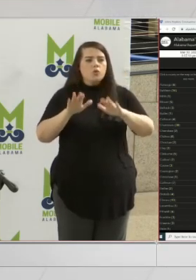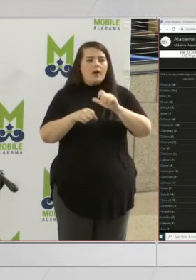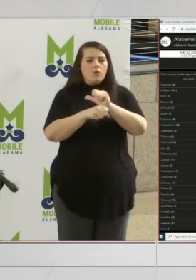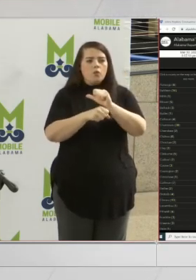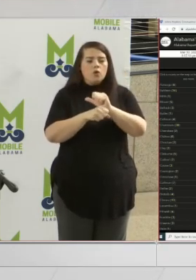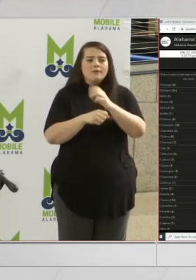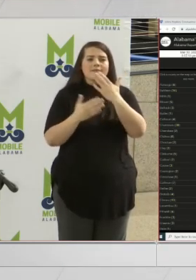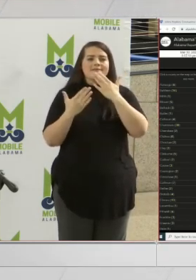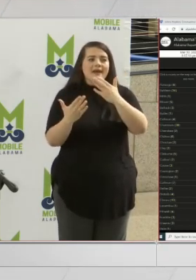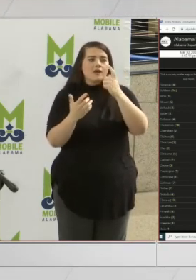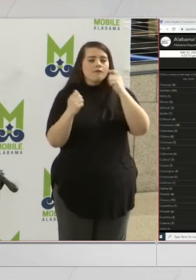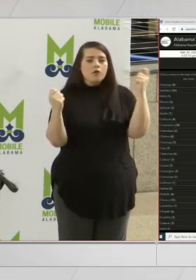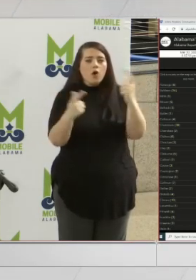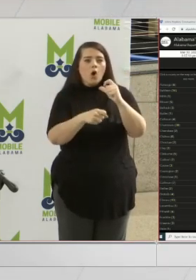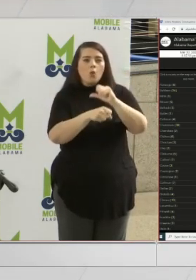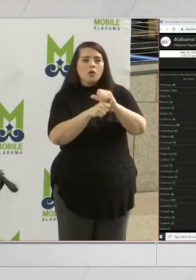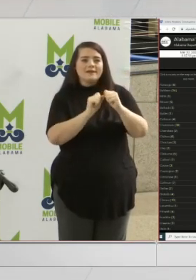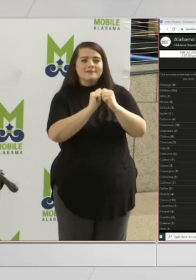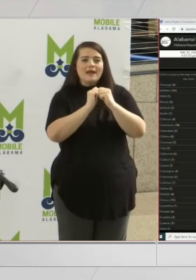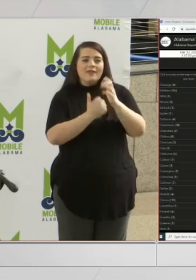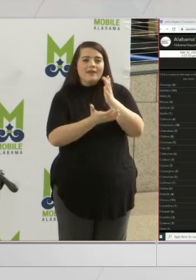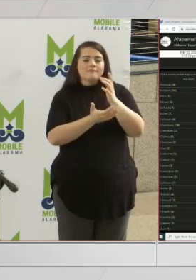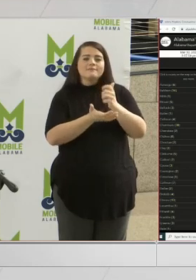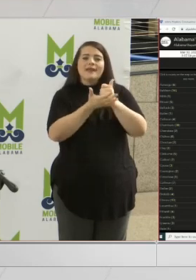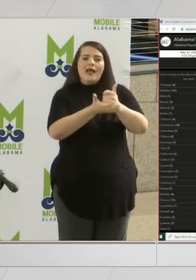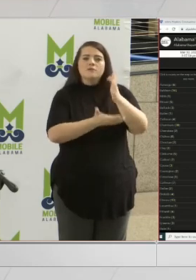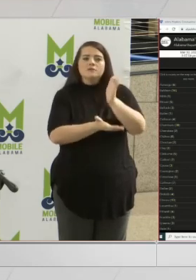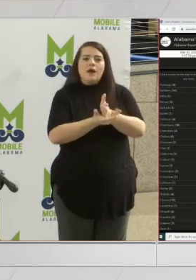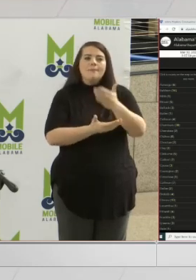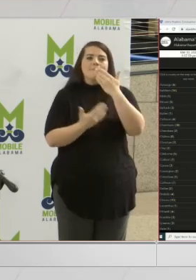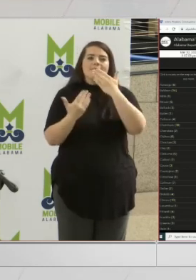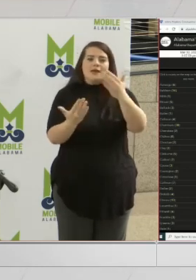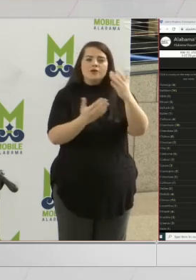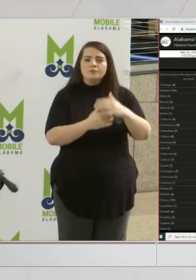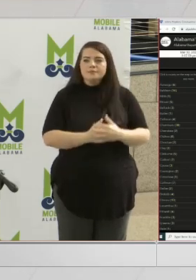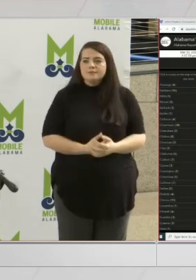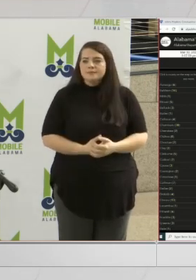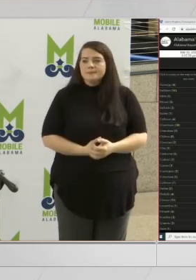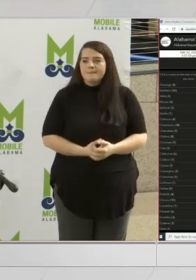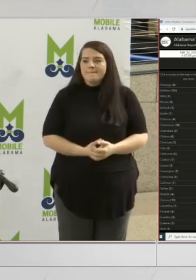for working together to help stop this. Thank you, Mayor Simpson.